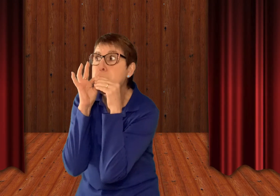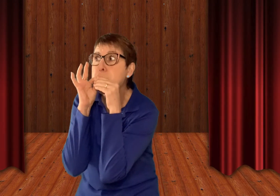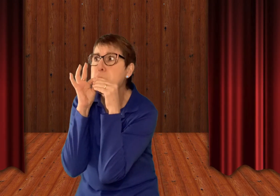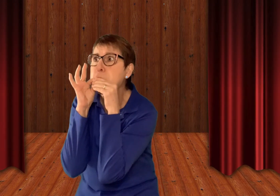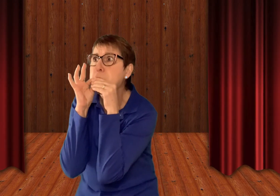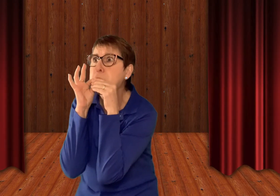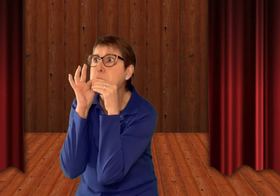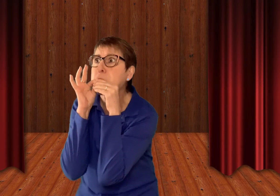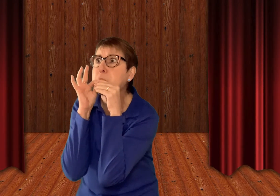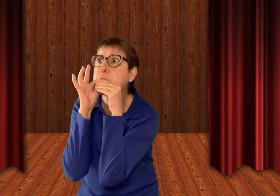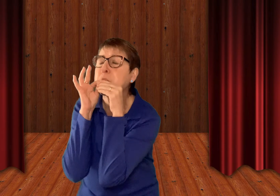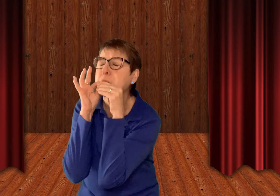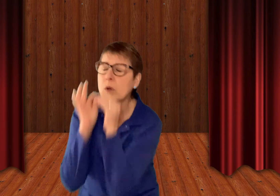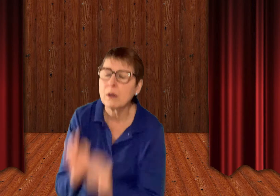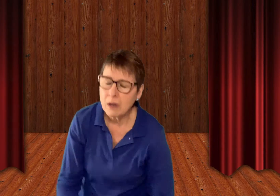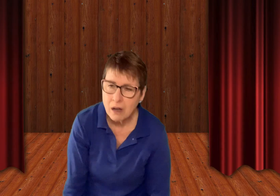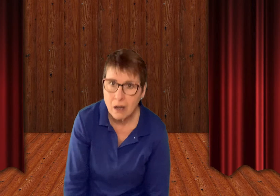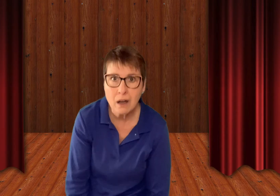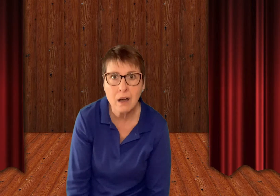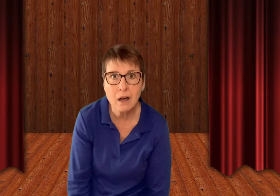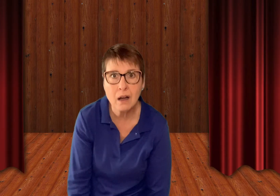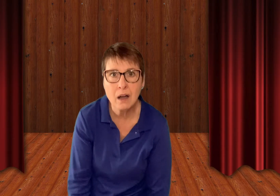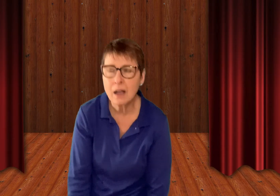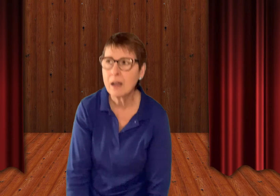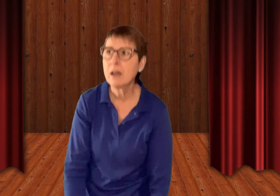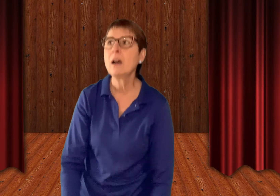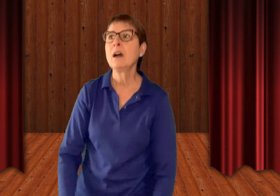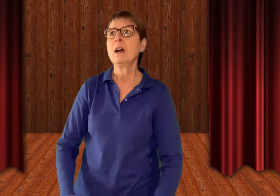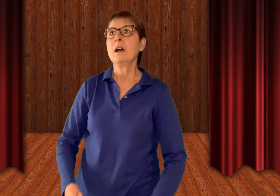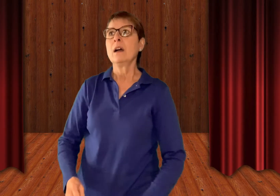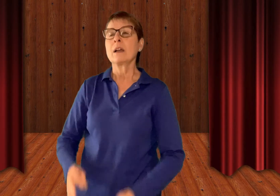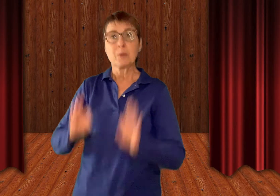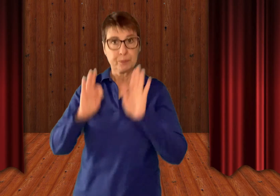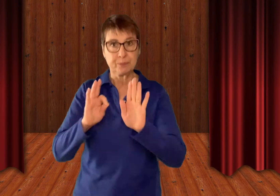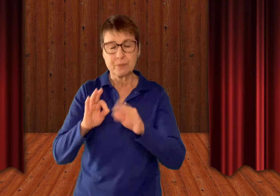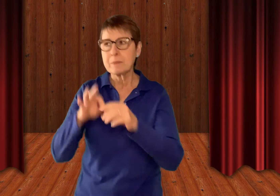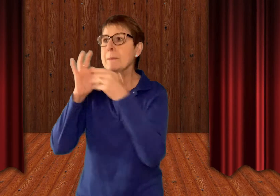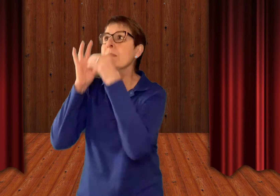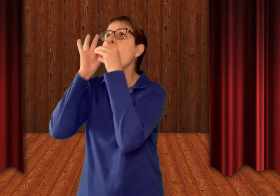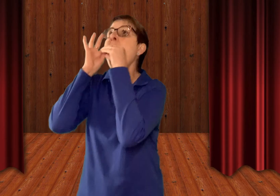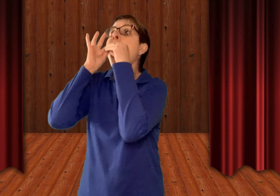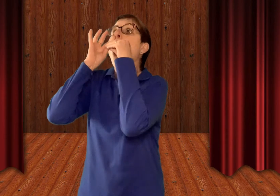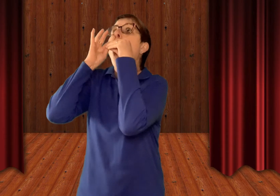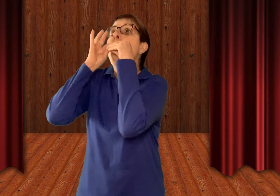Oh, it's still very difficult. It's not working. Hmm, try it again.